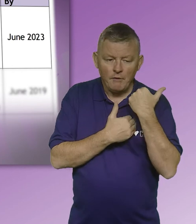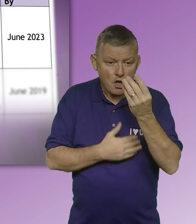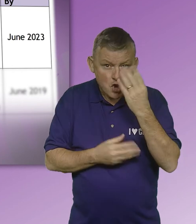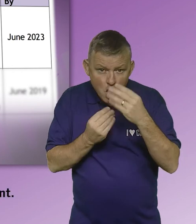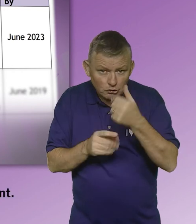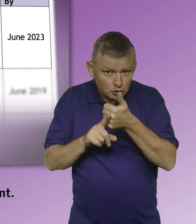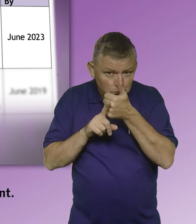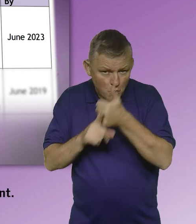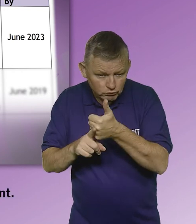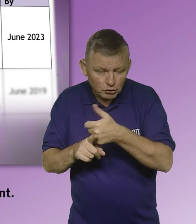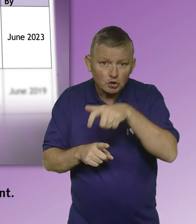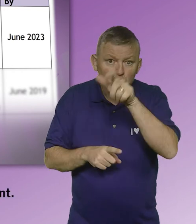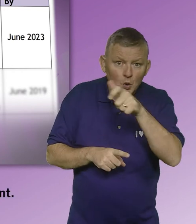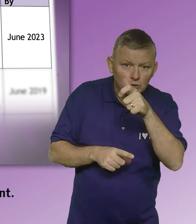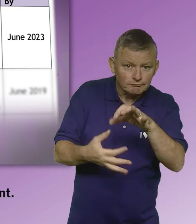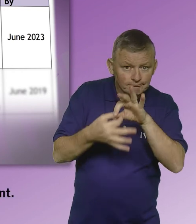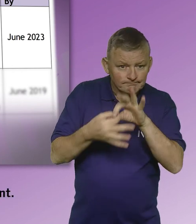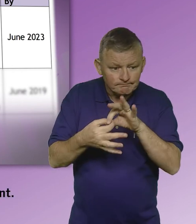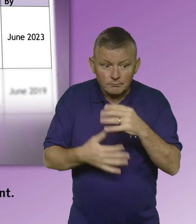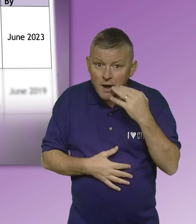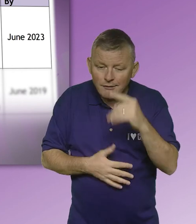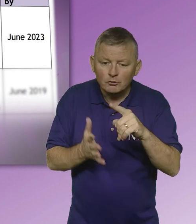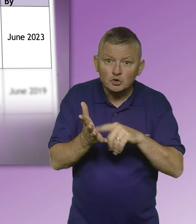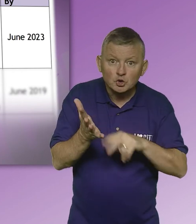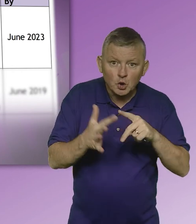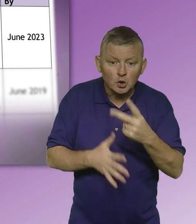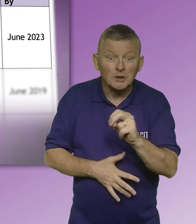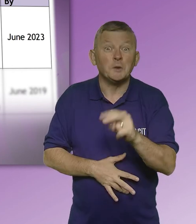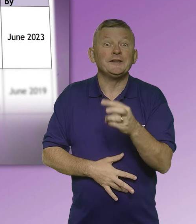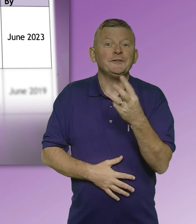learning support student engagement June 2023